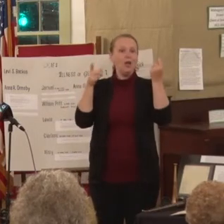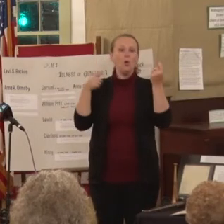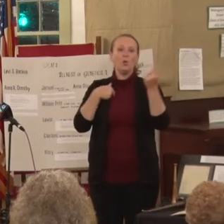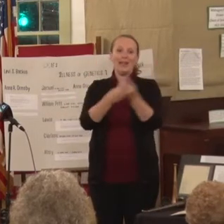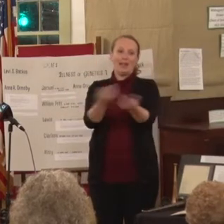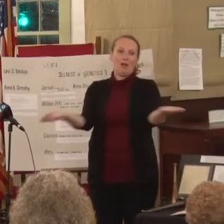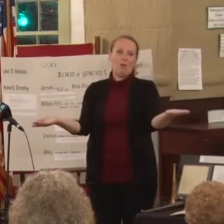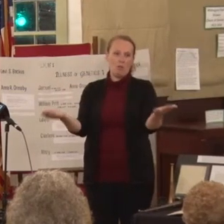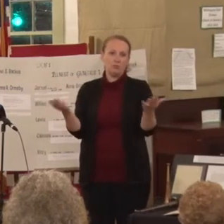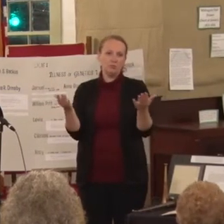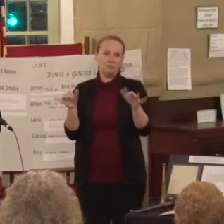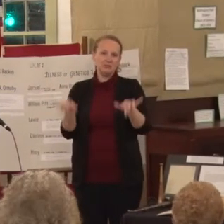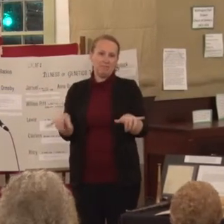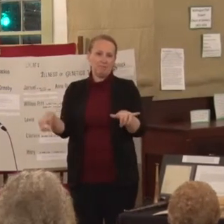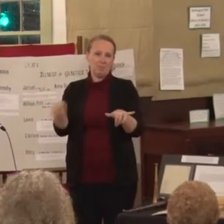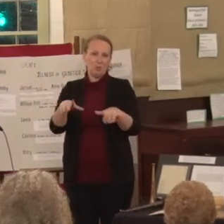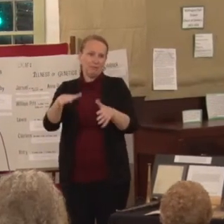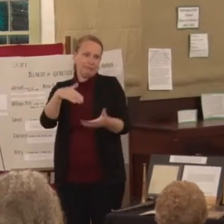If you remember what she was just saying,